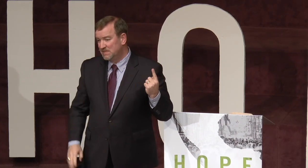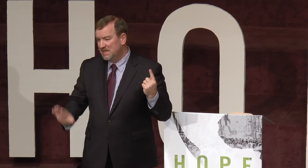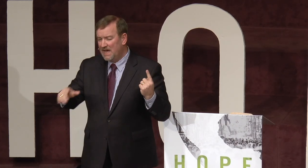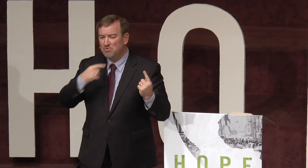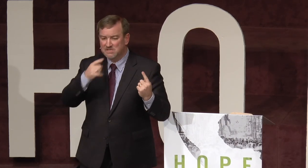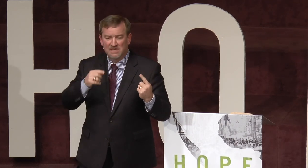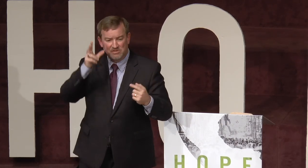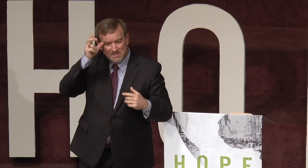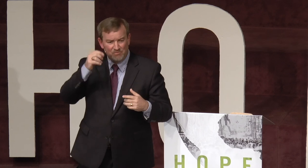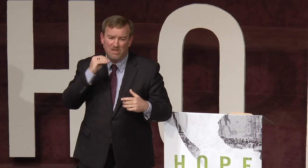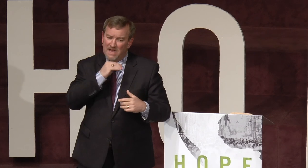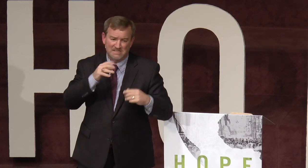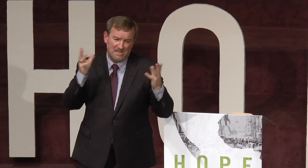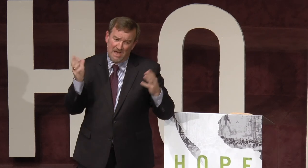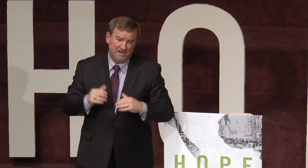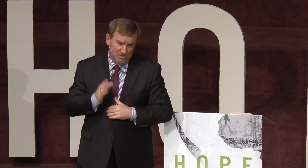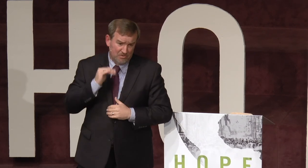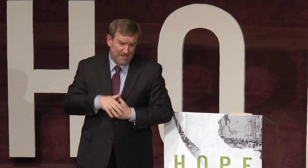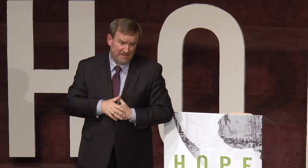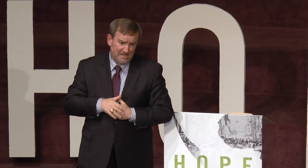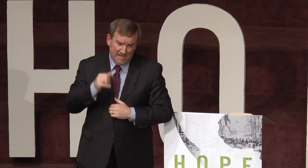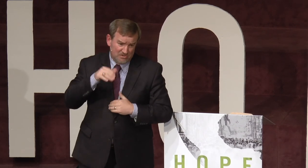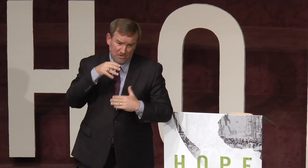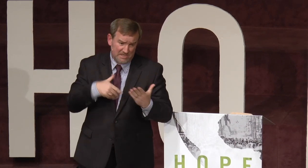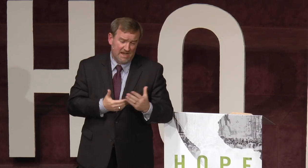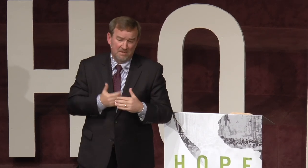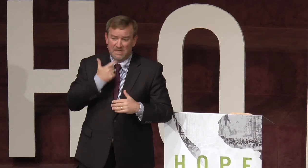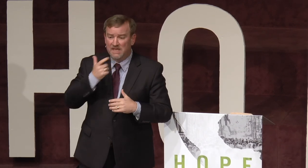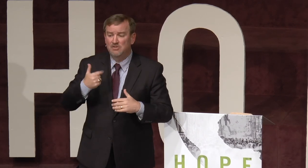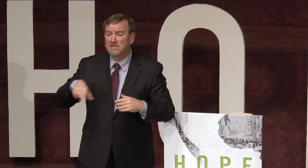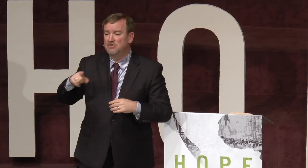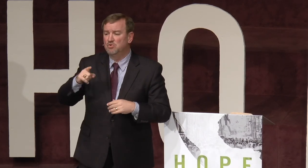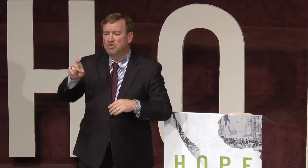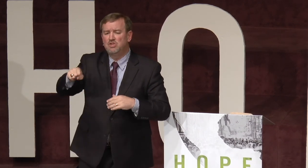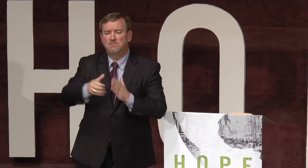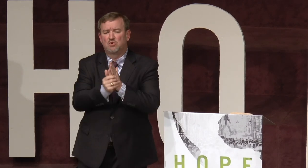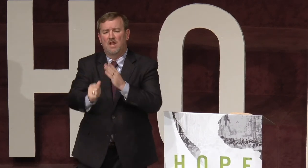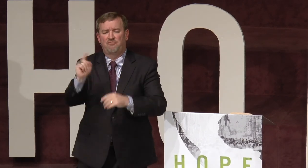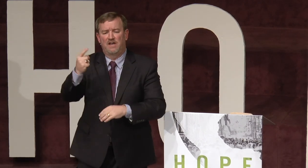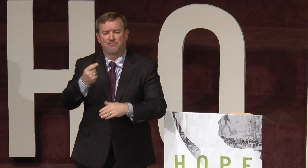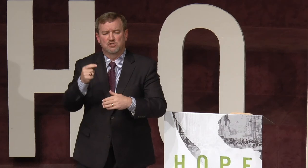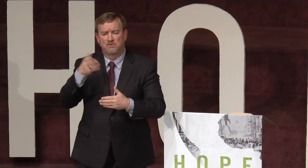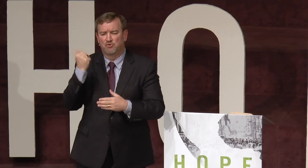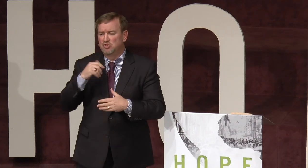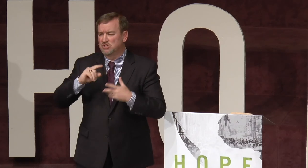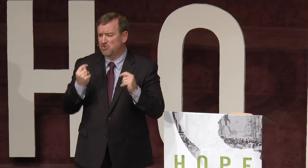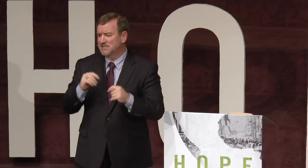And I want to tell you, the devil lies a lot. You know that. He lies all the time. And he'll tell you, well, you need to be qualified first before you can try